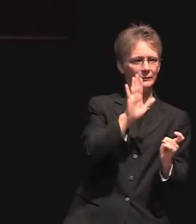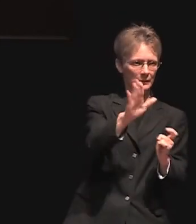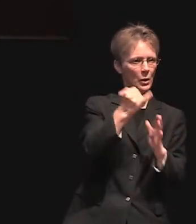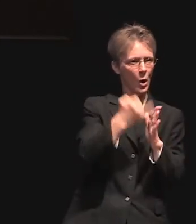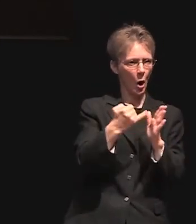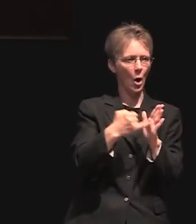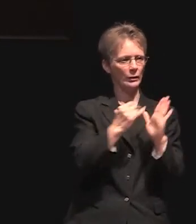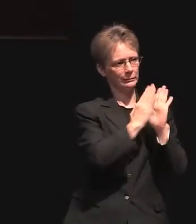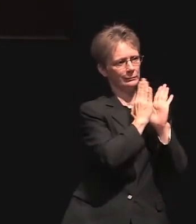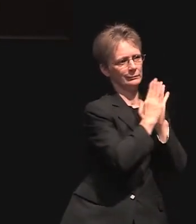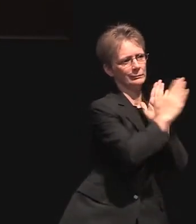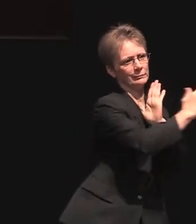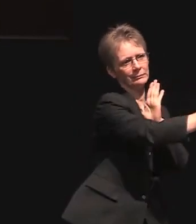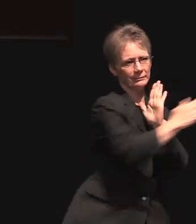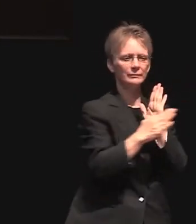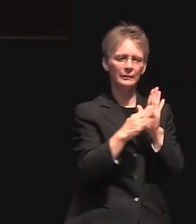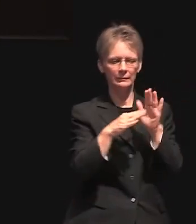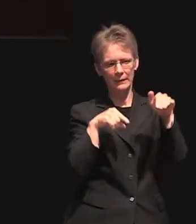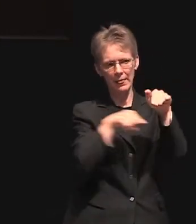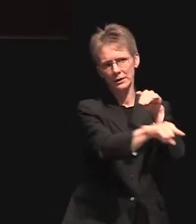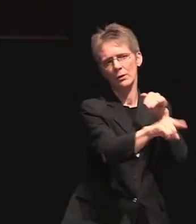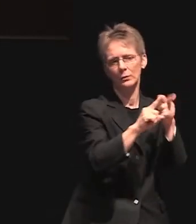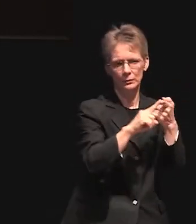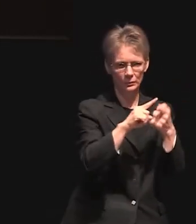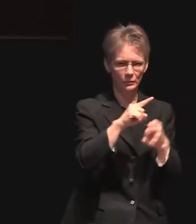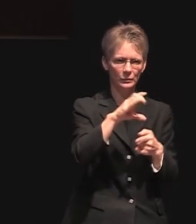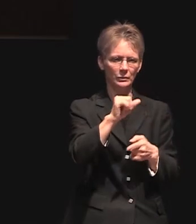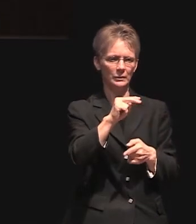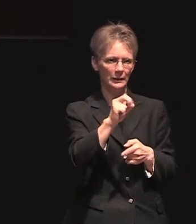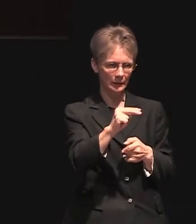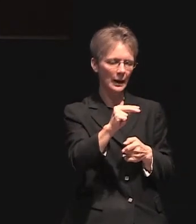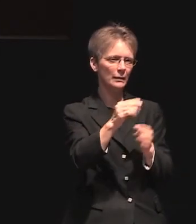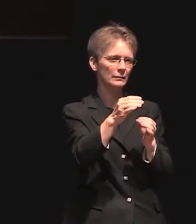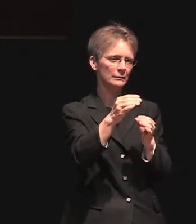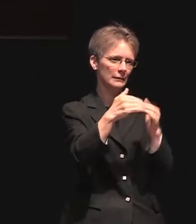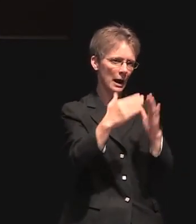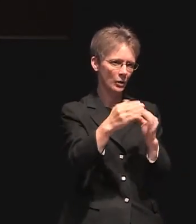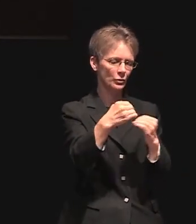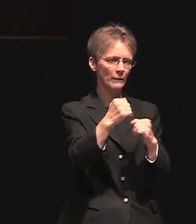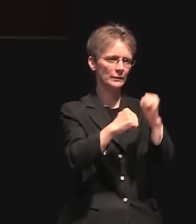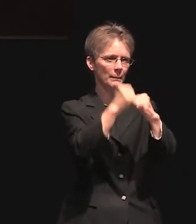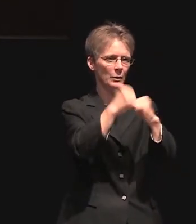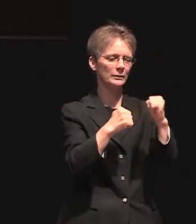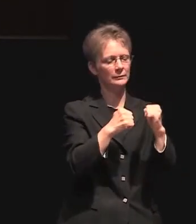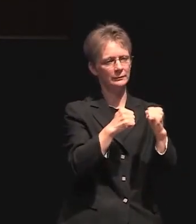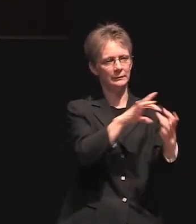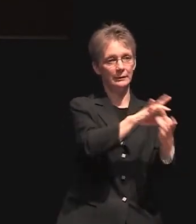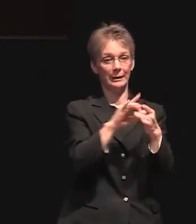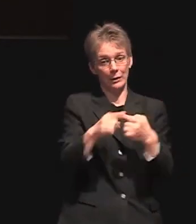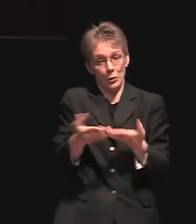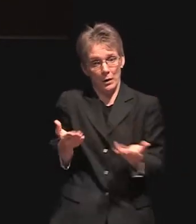and this building the united states capital which i believe to be the most famous building in america